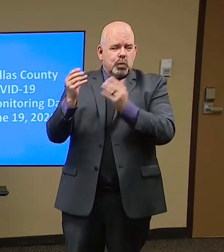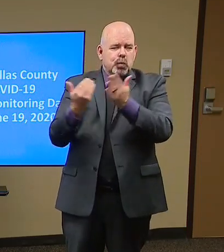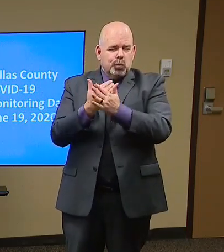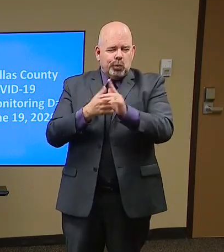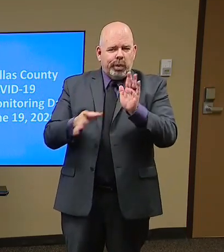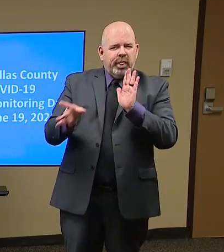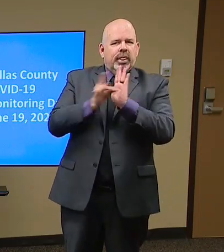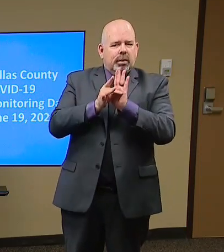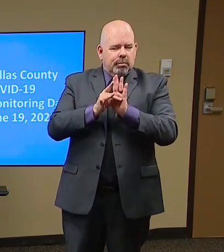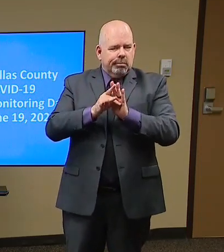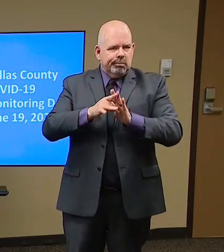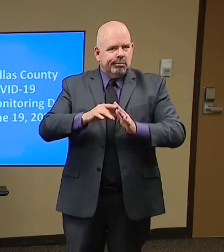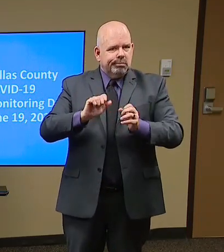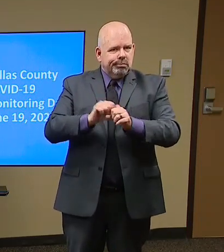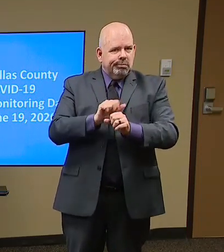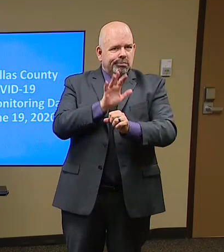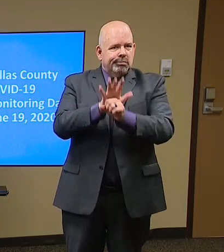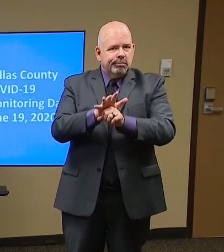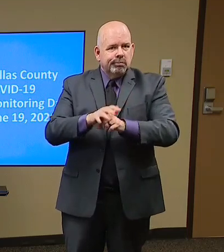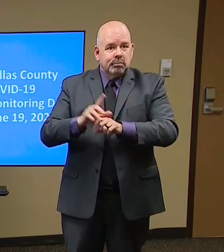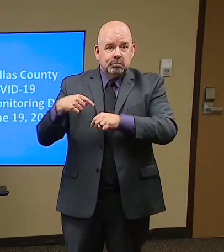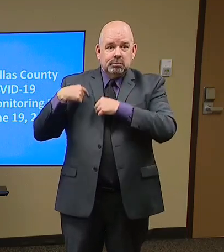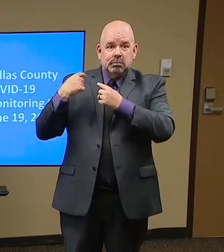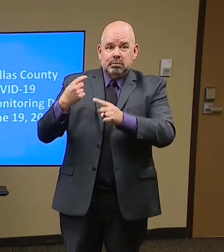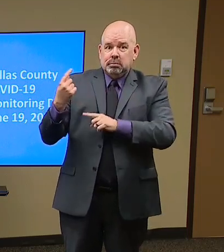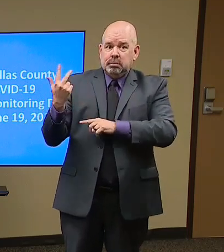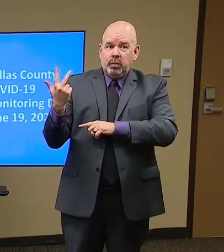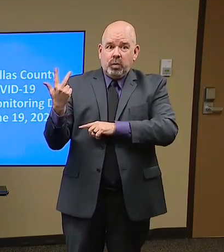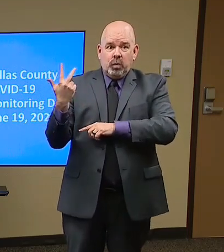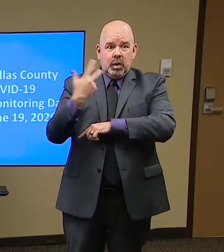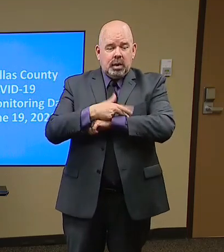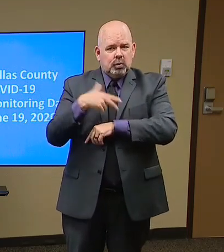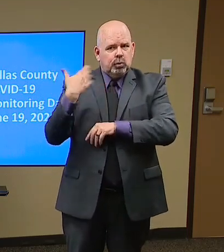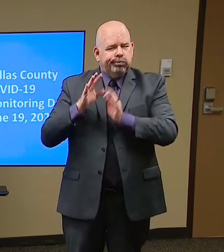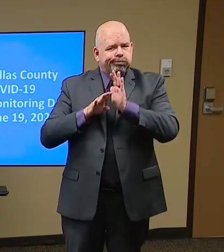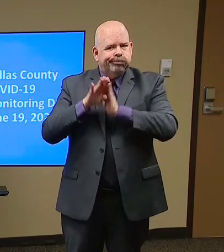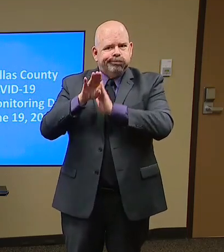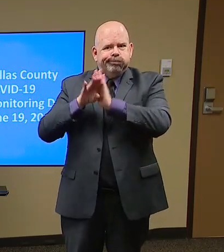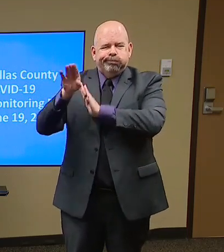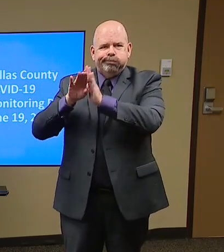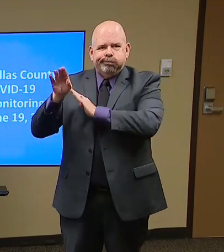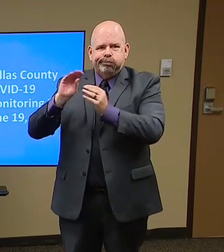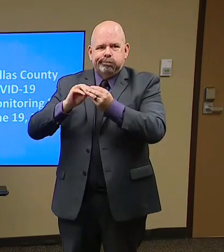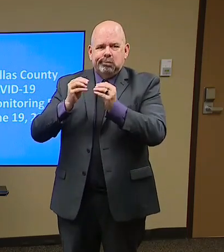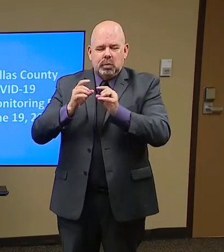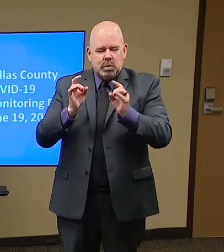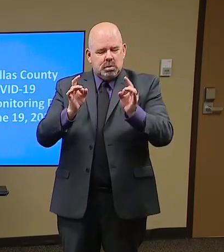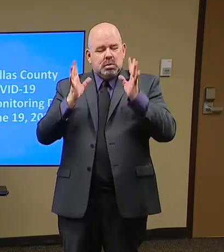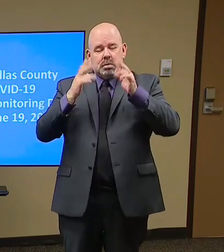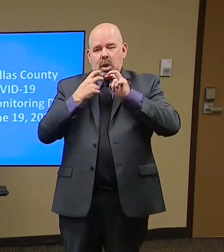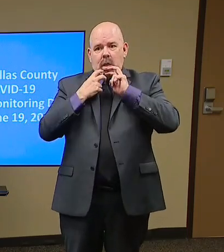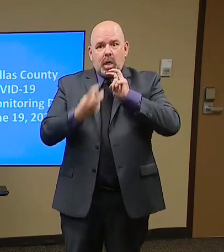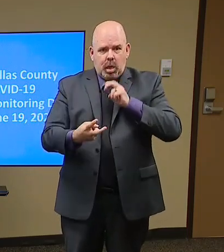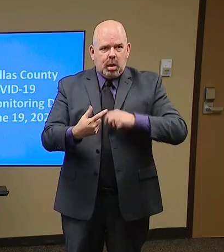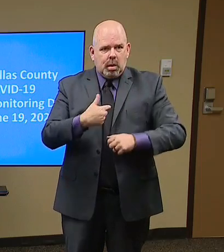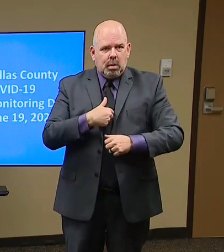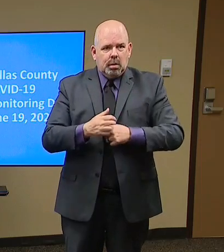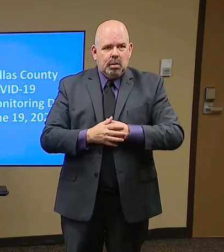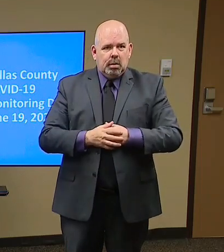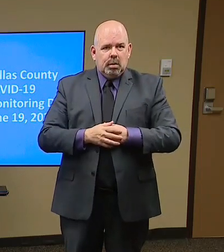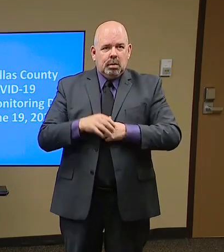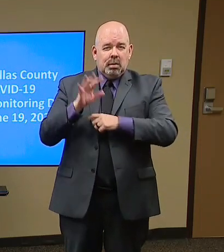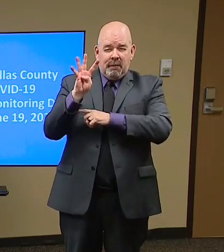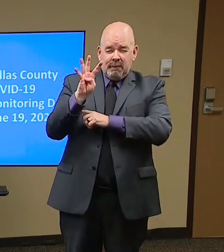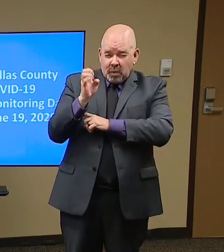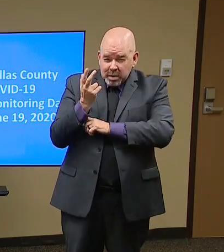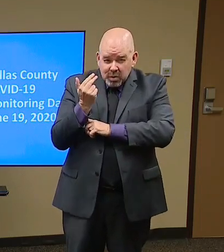think, yeah, the last three days, the three highest reported we've ever had. We had over 400 earlier this week. And now